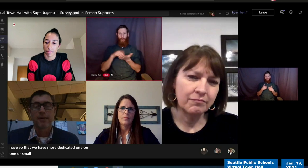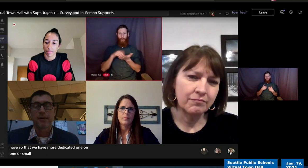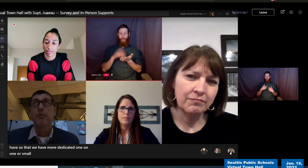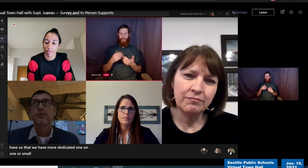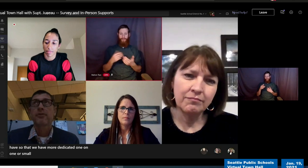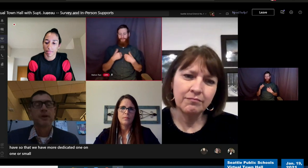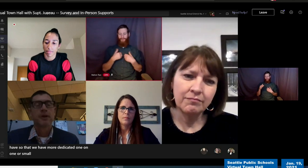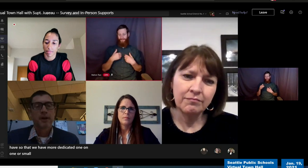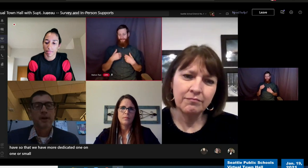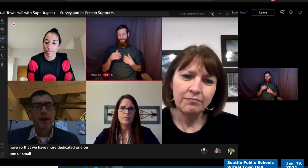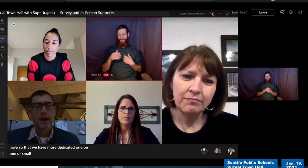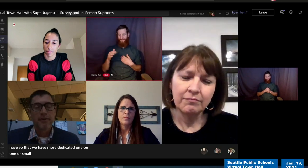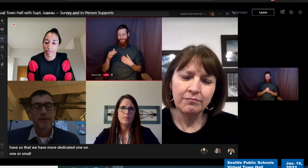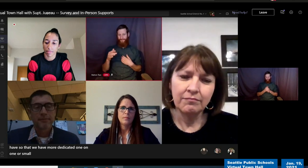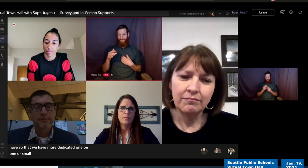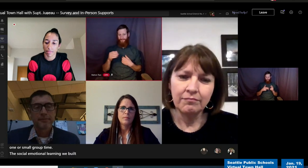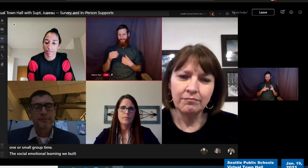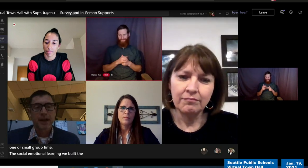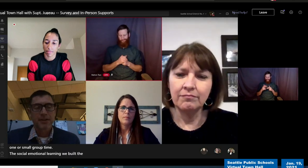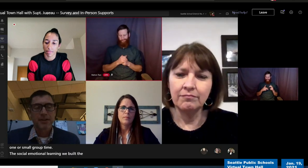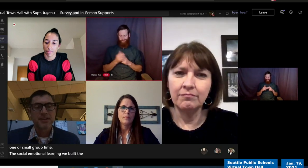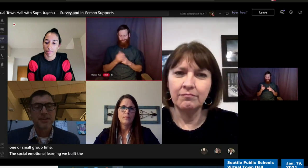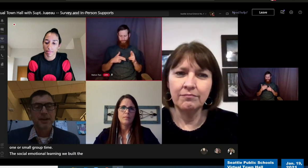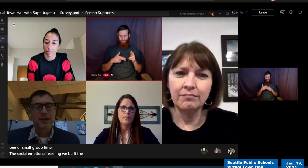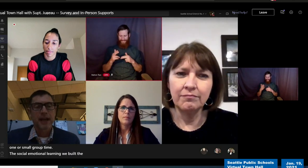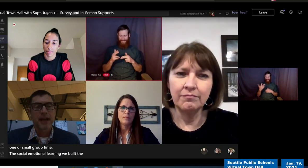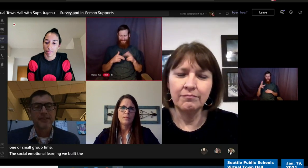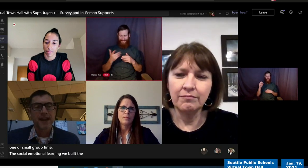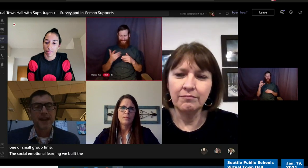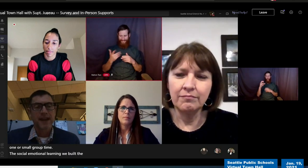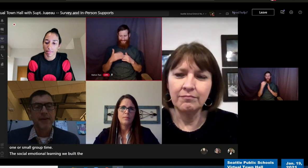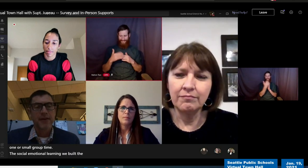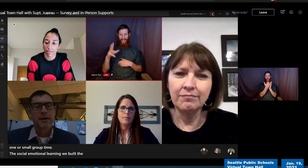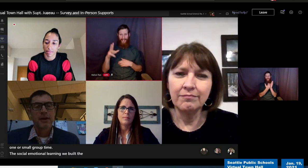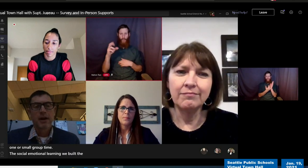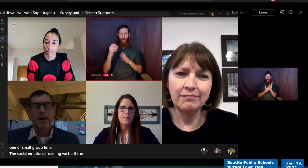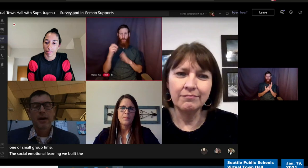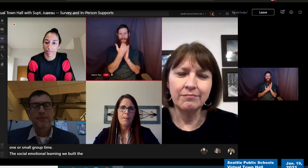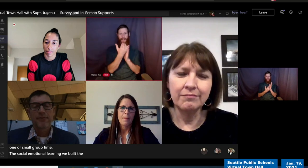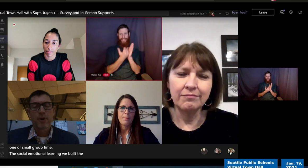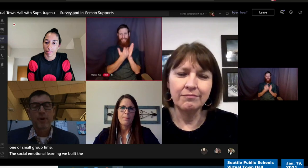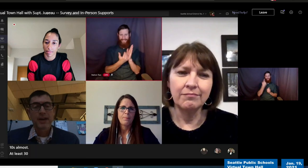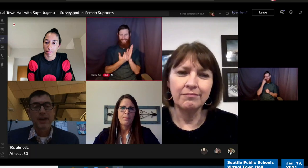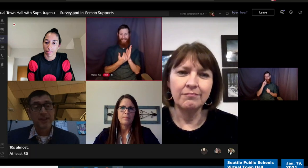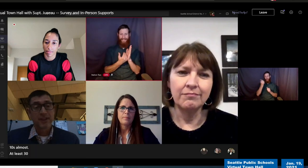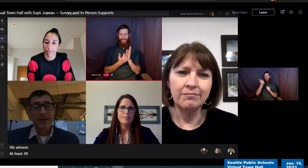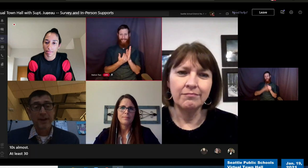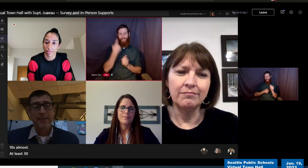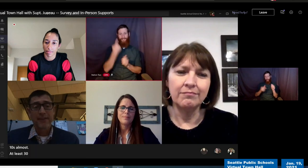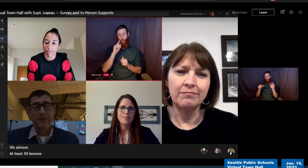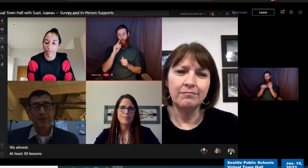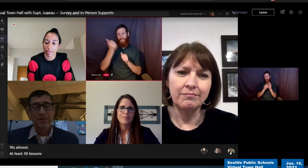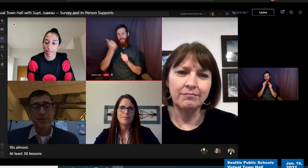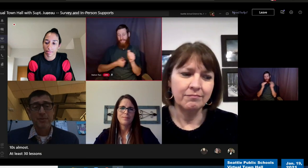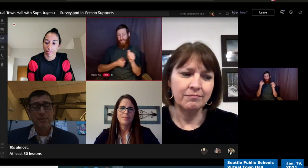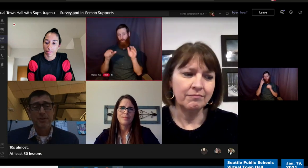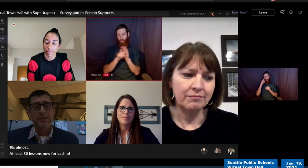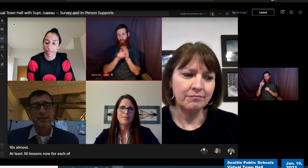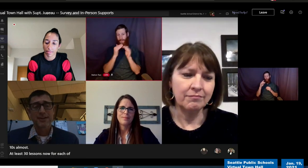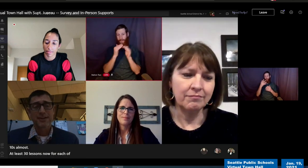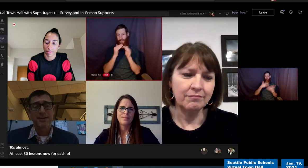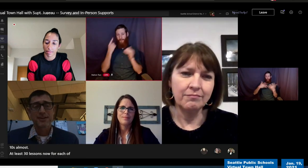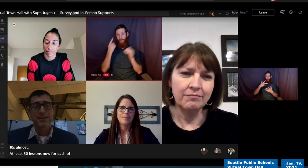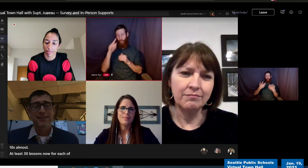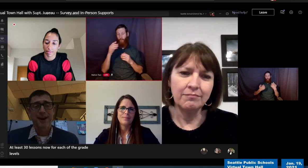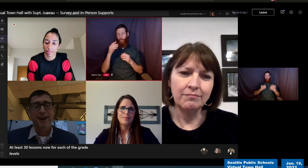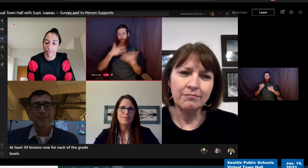at least 30 lessons now for each of the grade levels for social emotional learning that teachers can